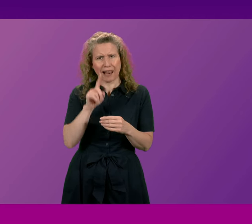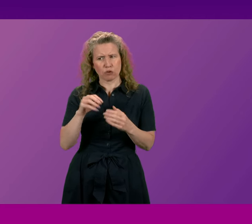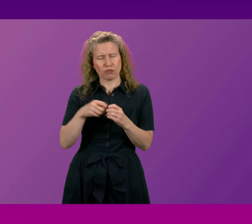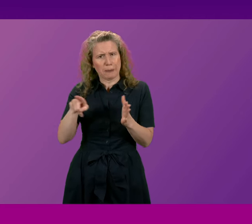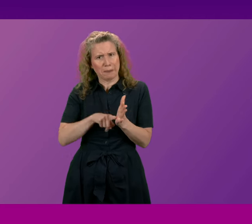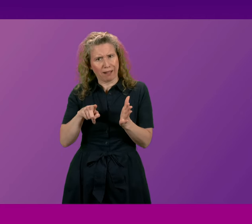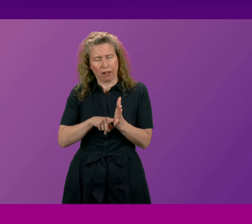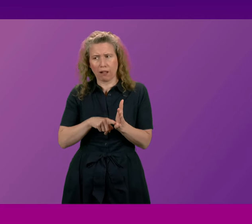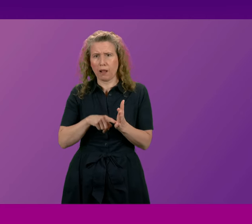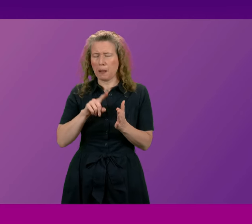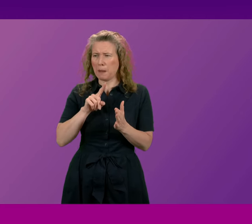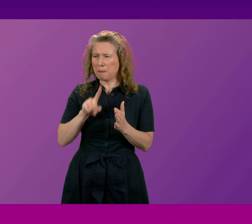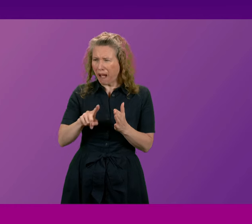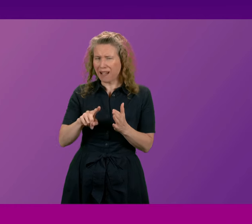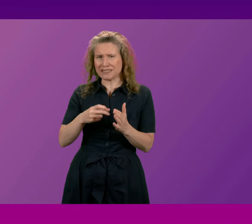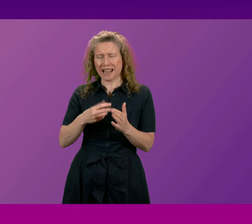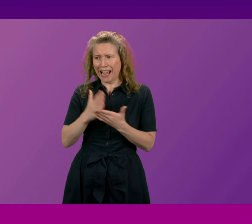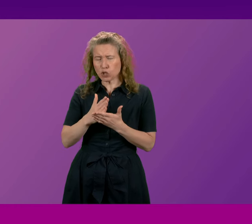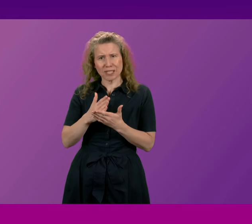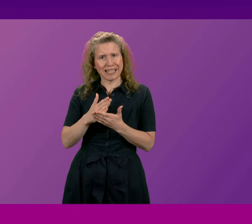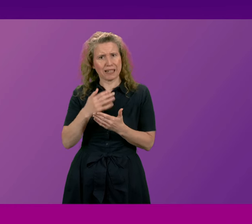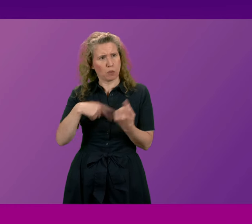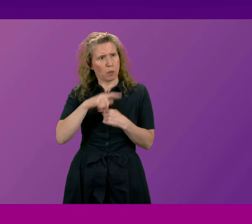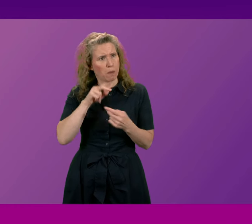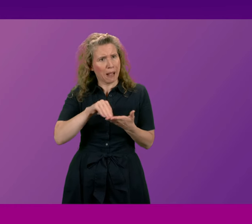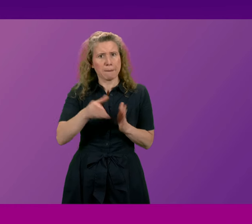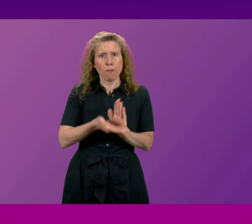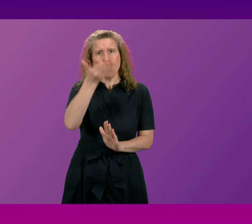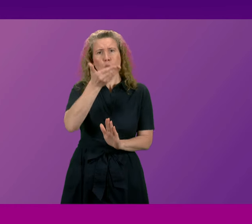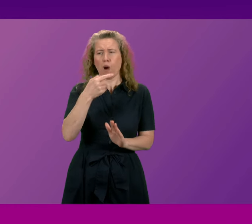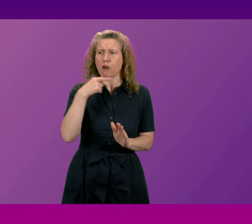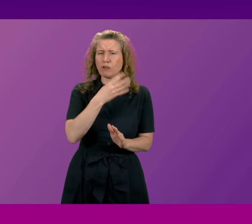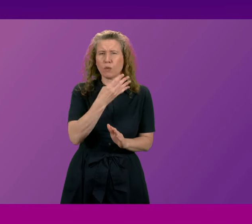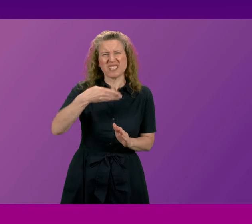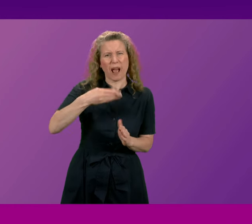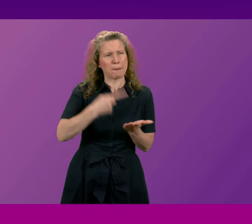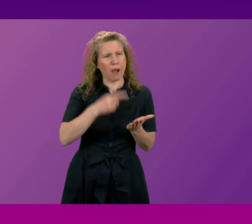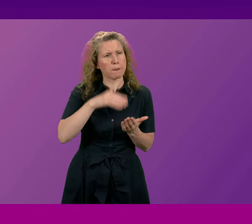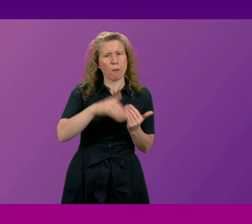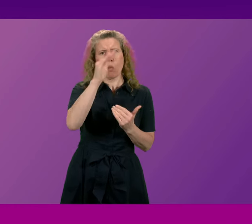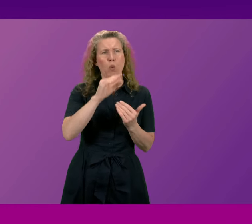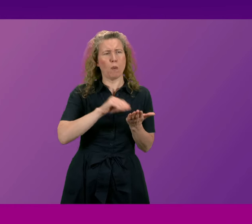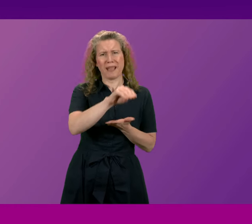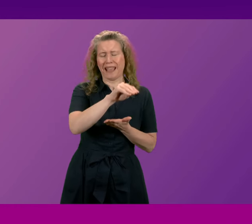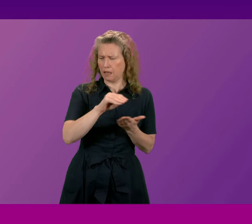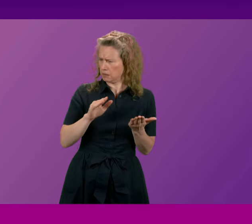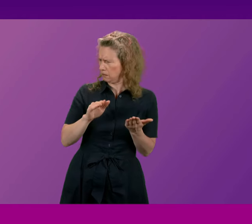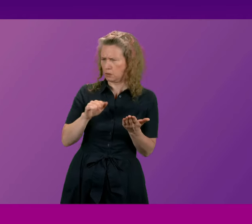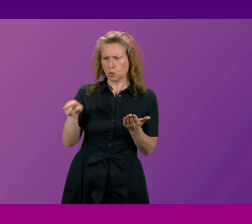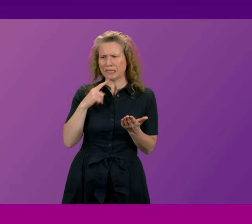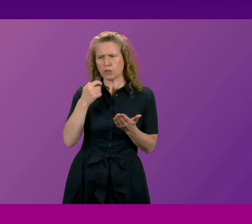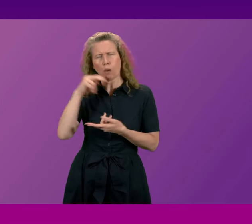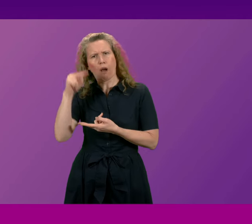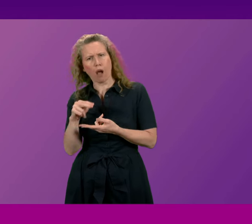but in fact people are going to see their fuel bills increased by on average 149 pounds that is going to compound the damage